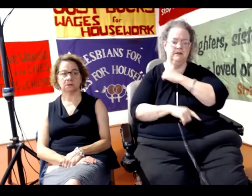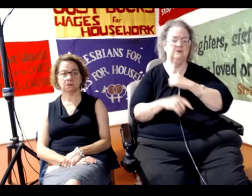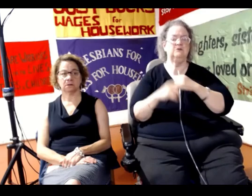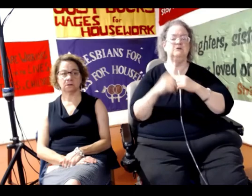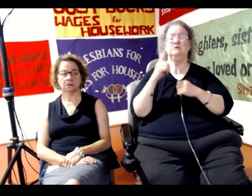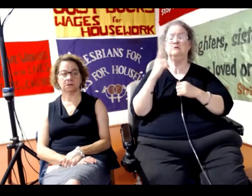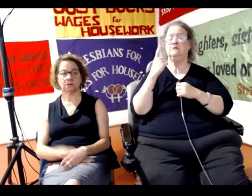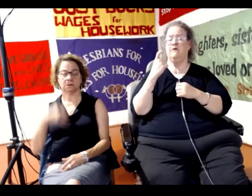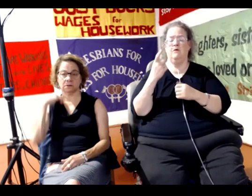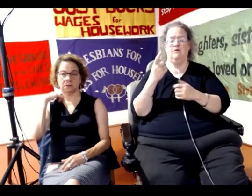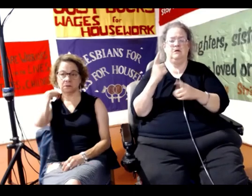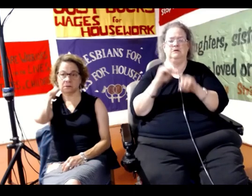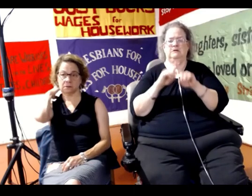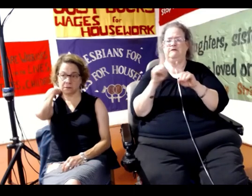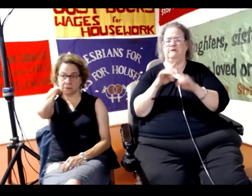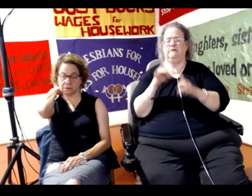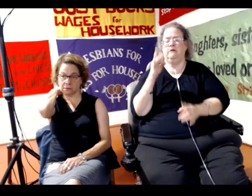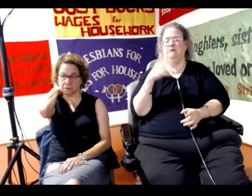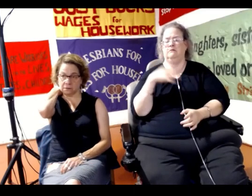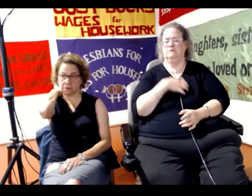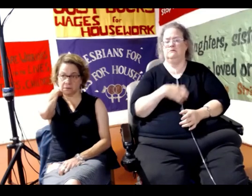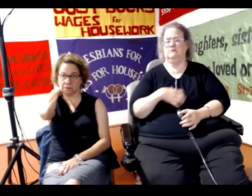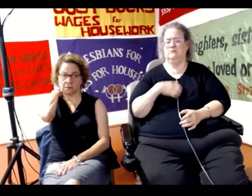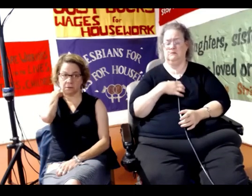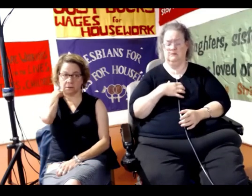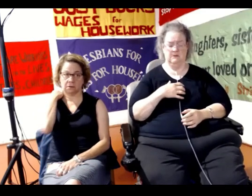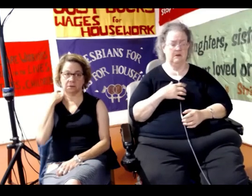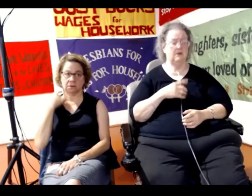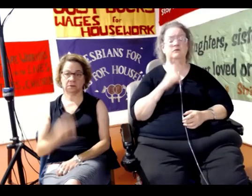racism about bloody time.